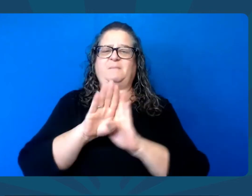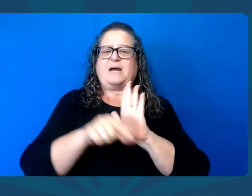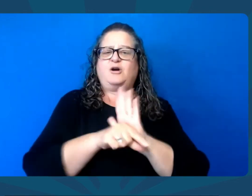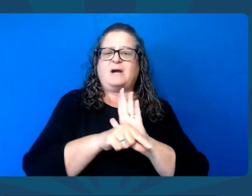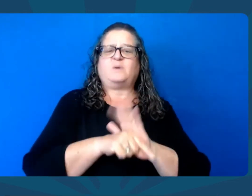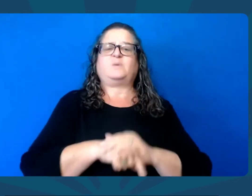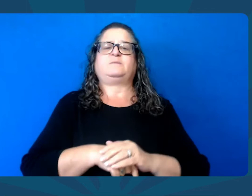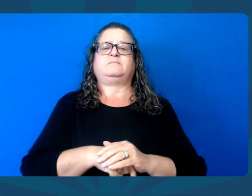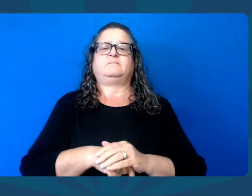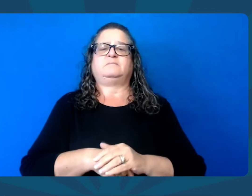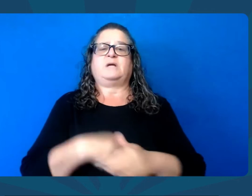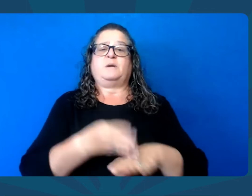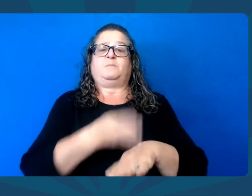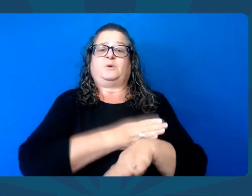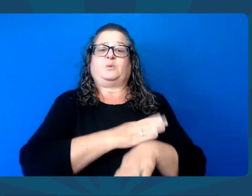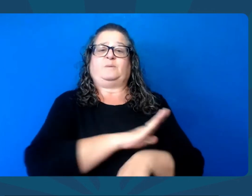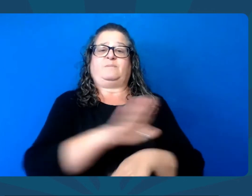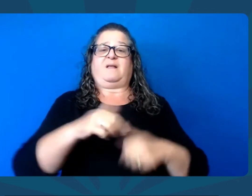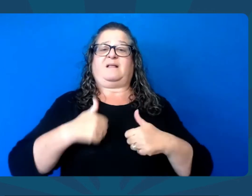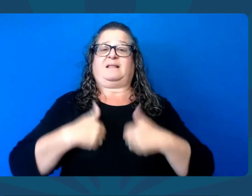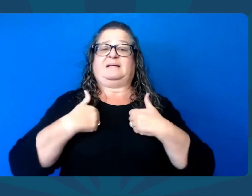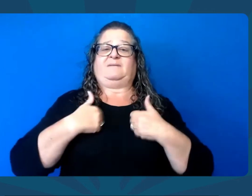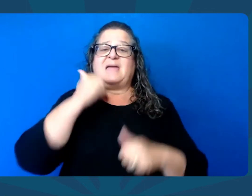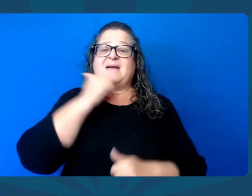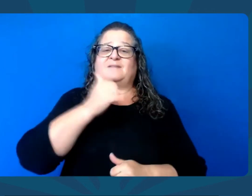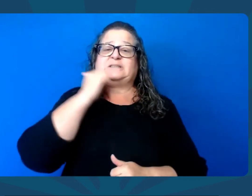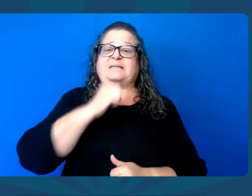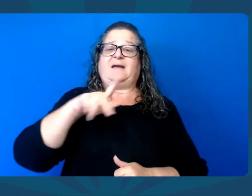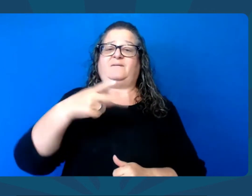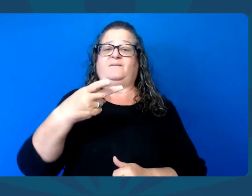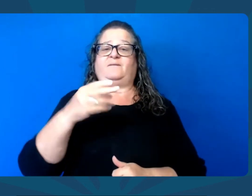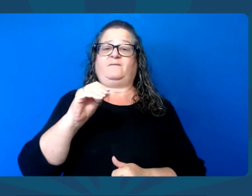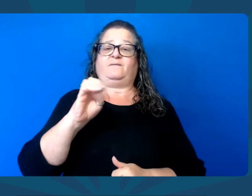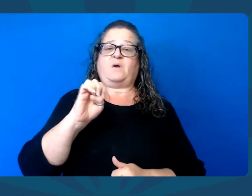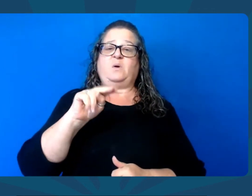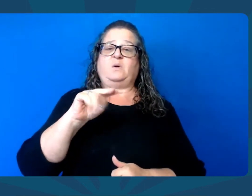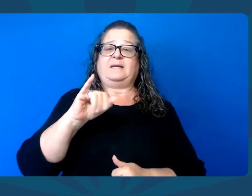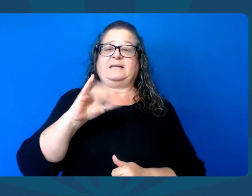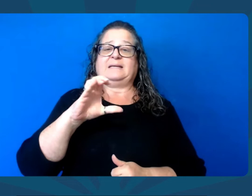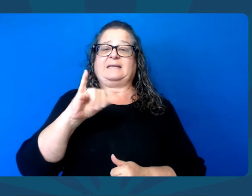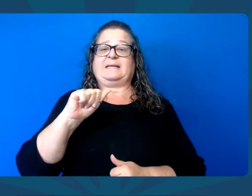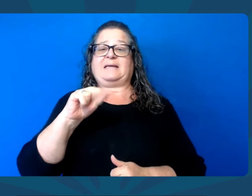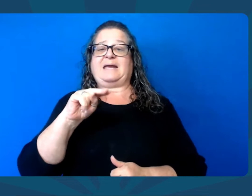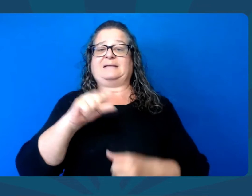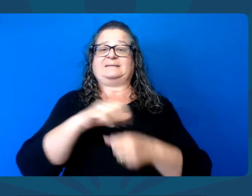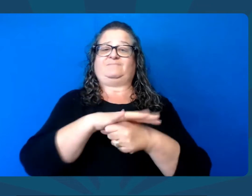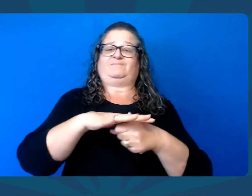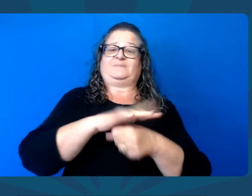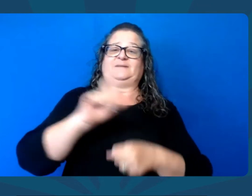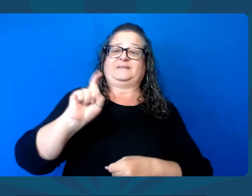Brittany cares deeply about helping folks from all backgrounds and improving the lives of everyday